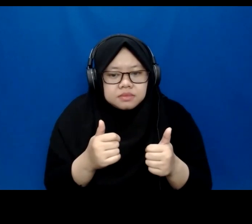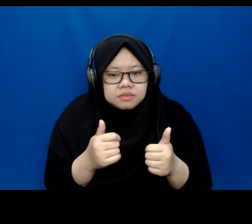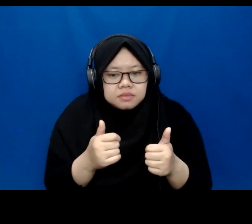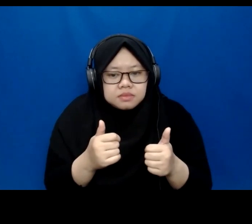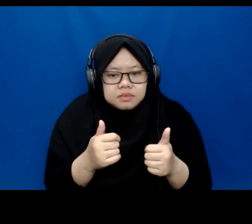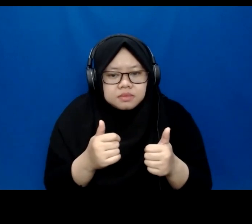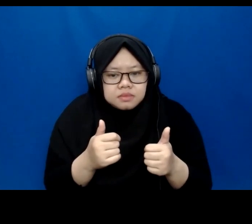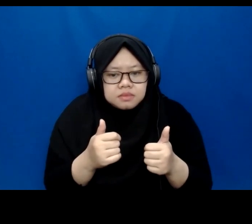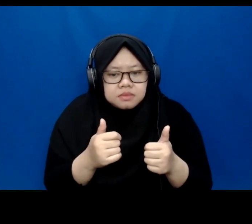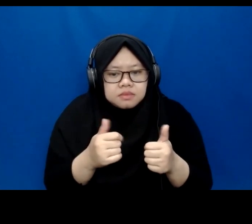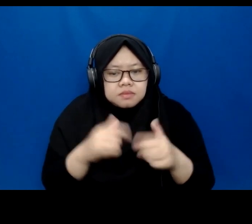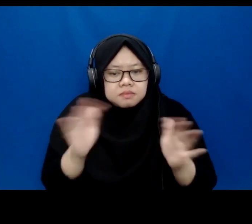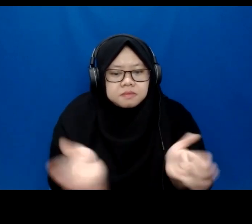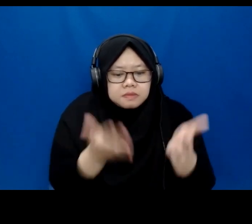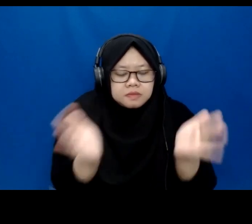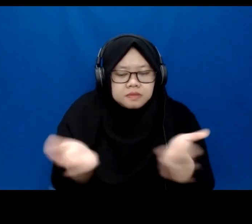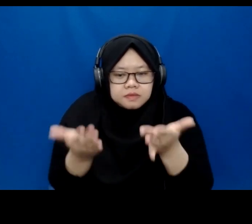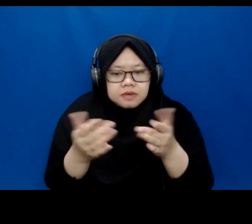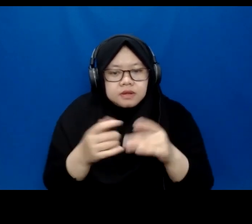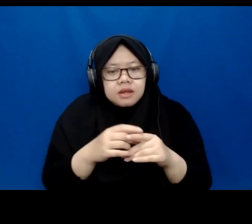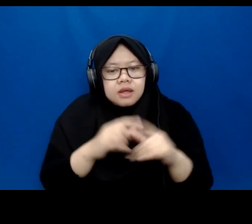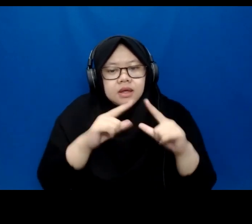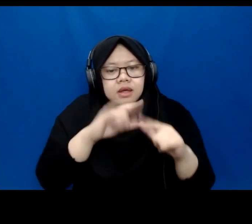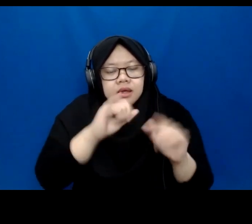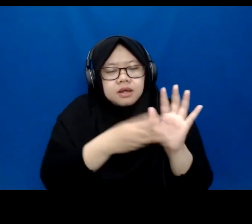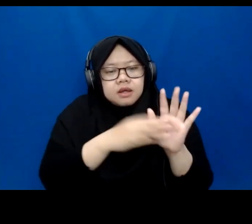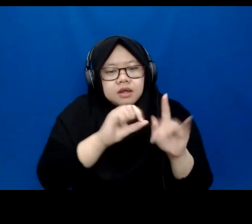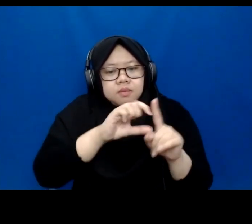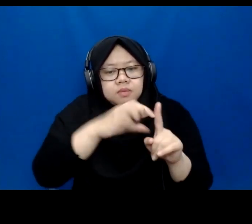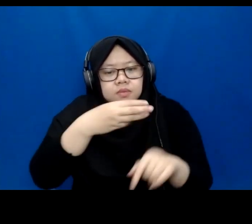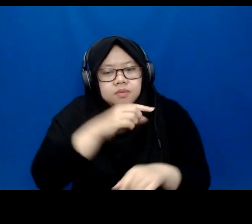develop AI model and sales to our clients as well.